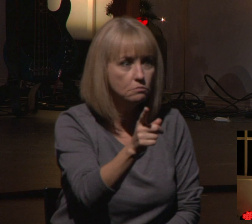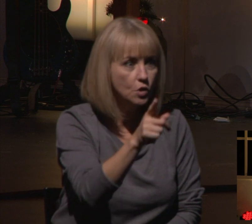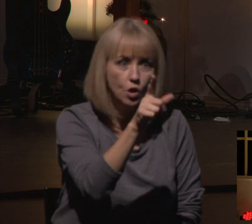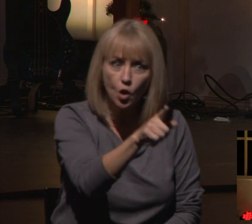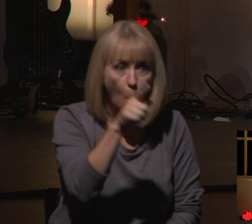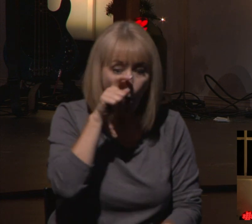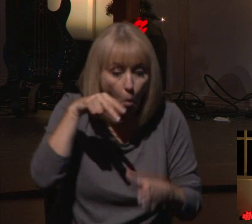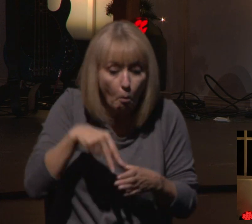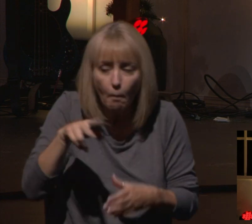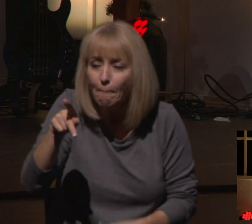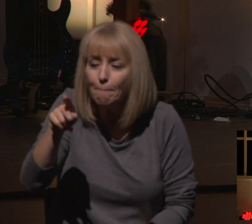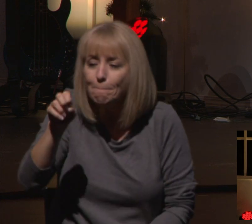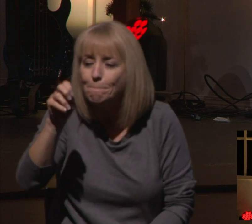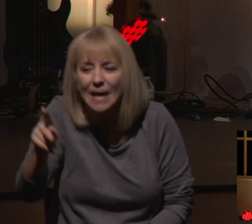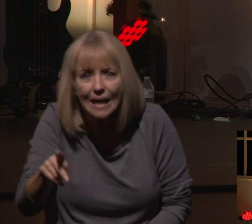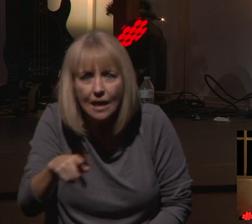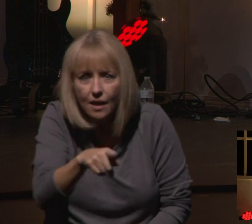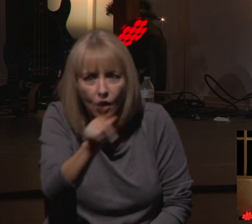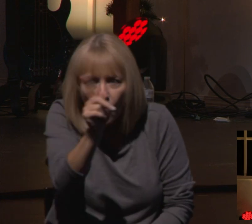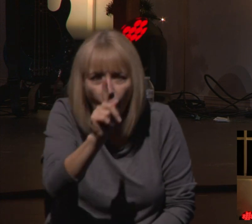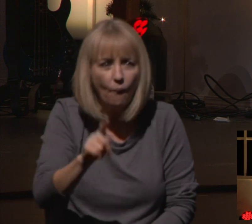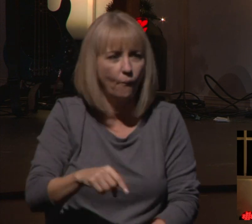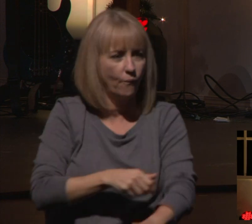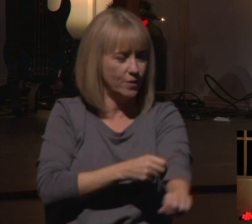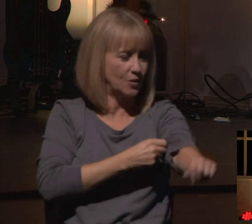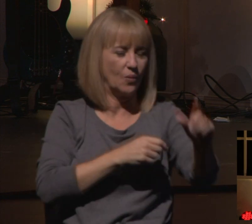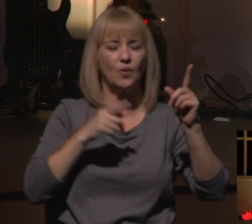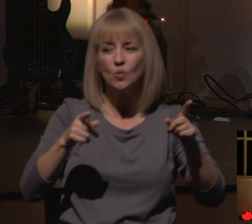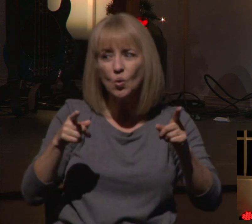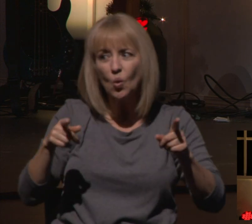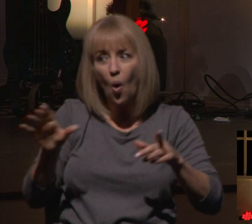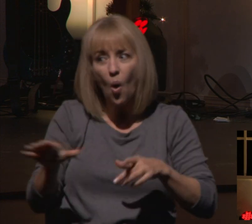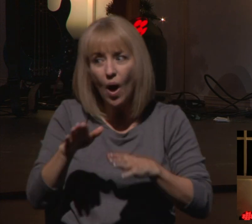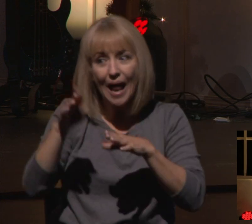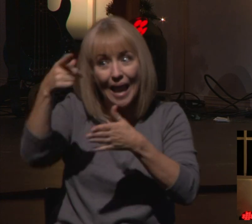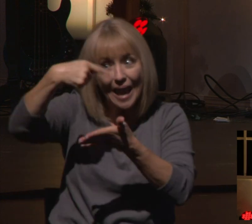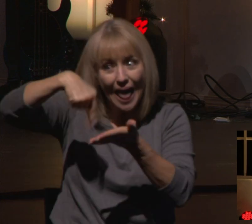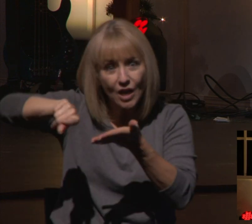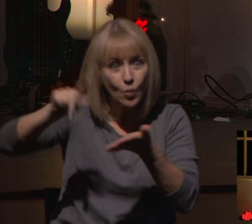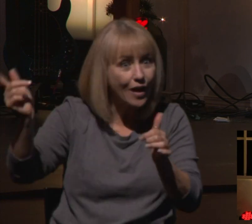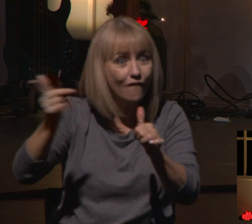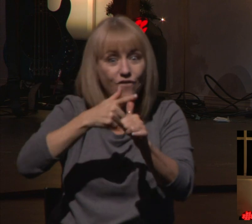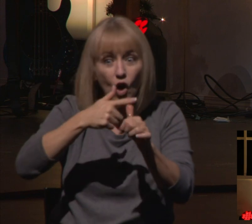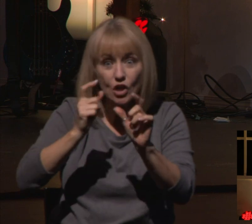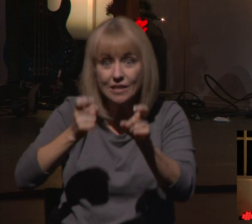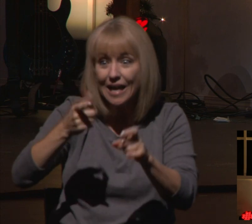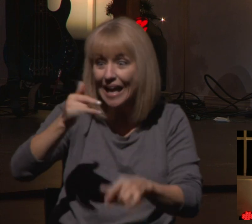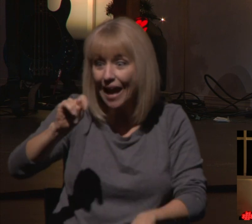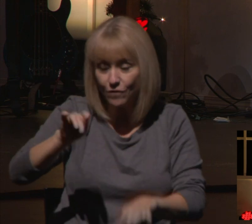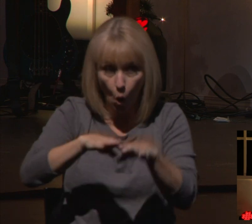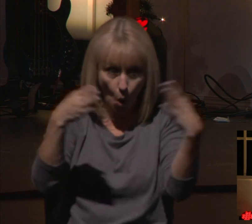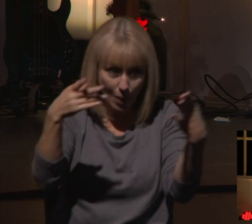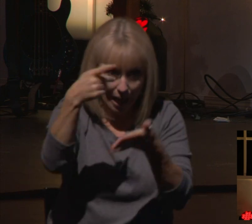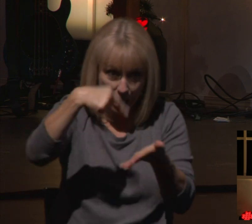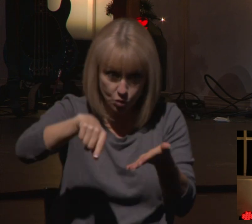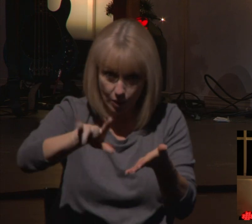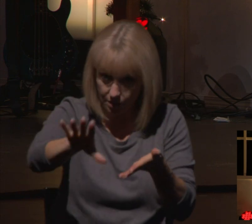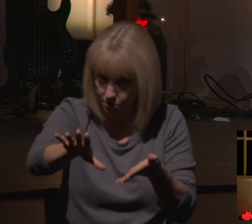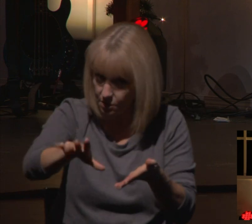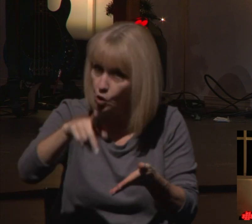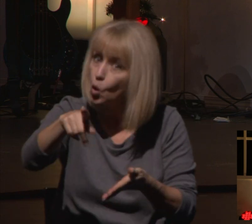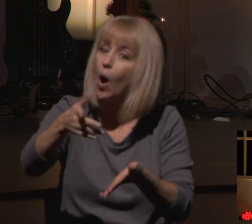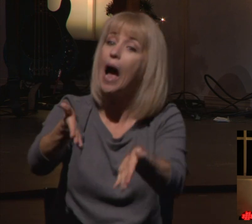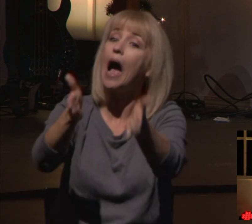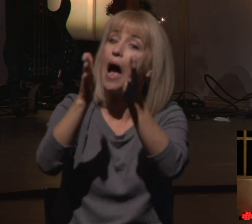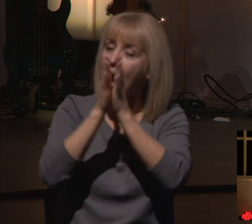next weekend, we're going to open the first Christmas gift together, and I hope that you'll do that with us. So make sure you request one of those. The only way to get one is to request one. You